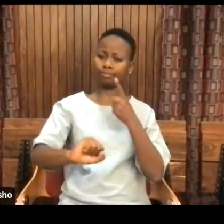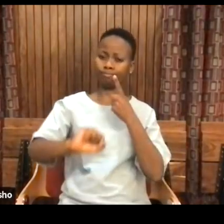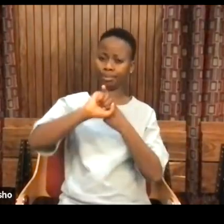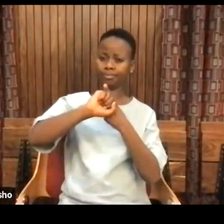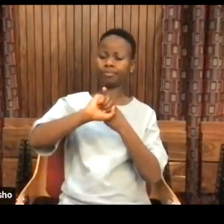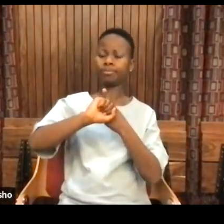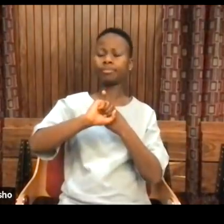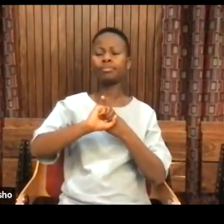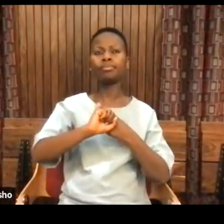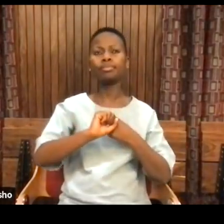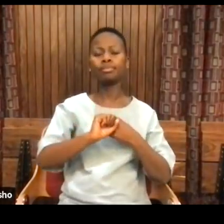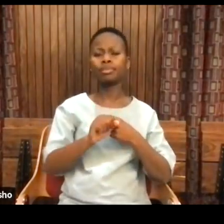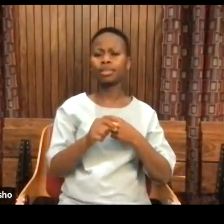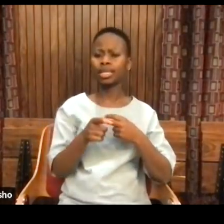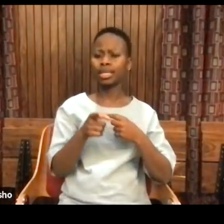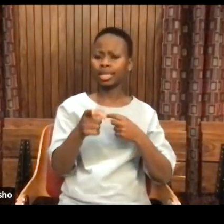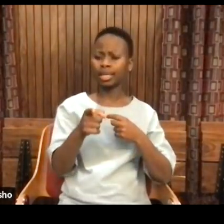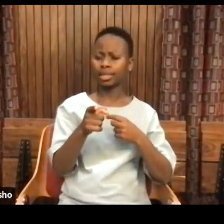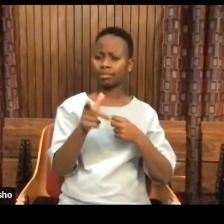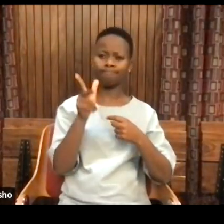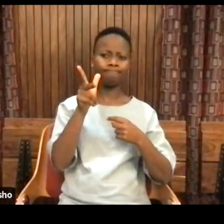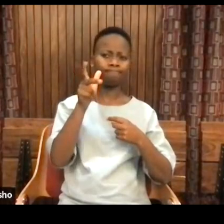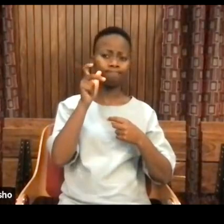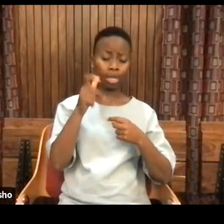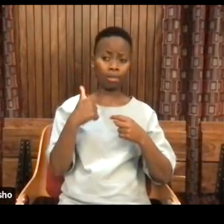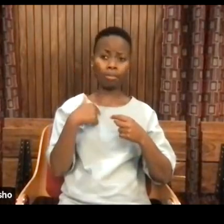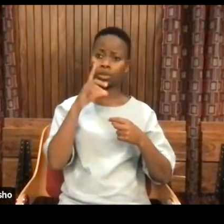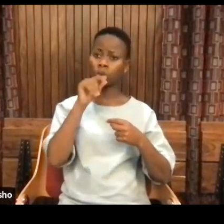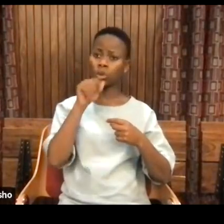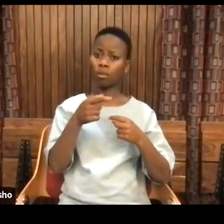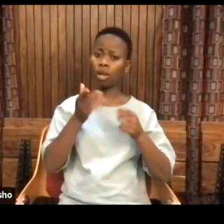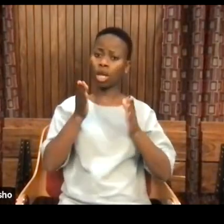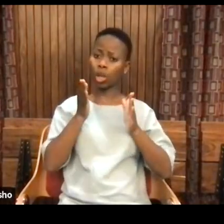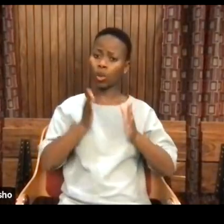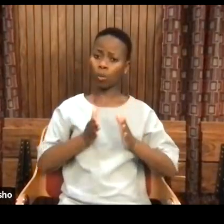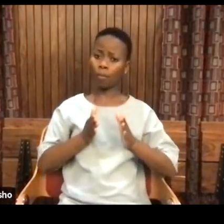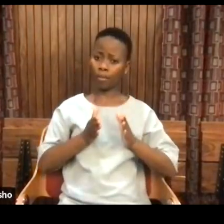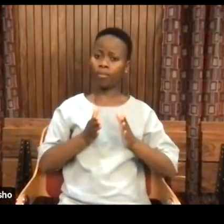because you notice the way I talk about our humanity is not as a thing and not as fixed.